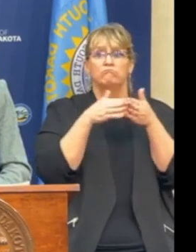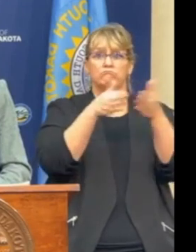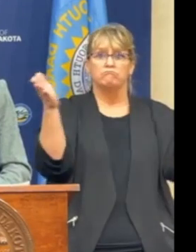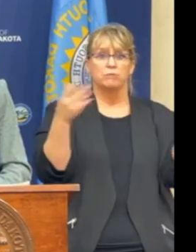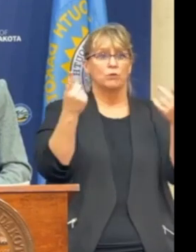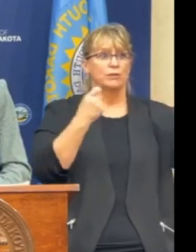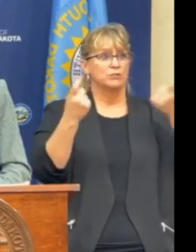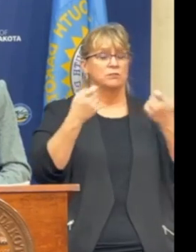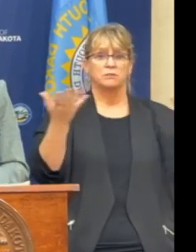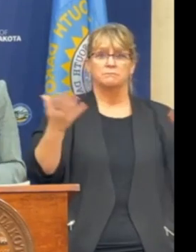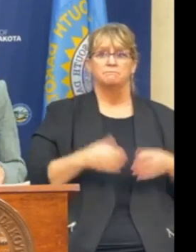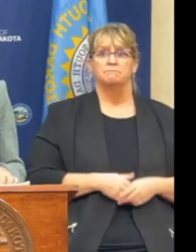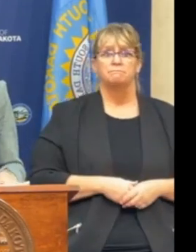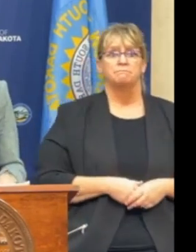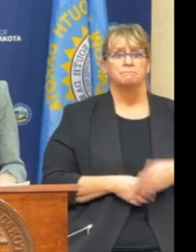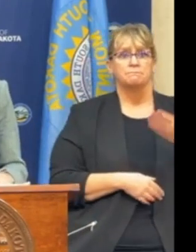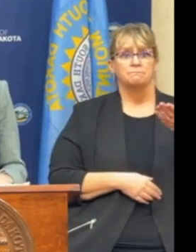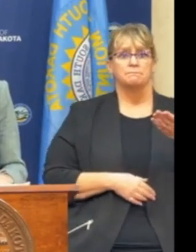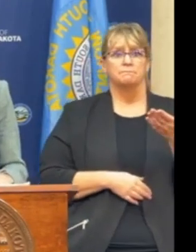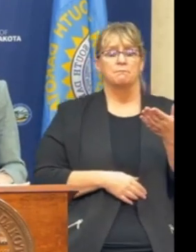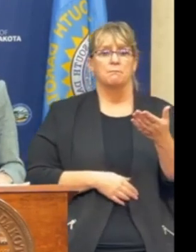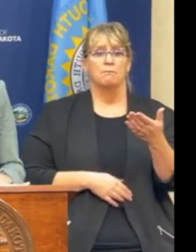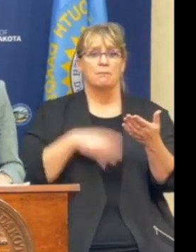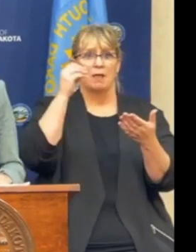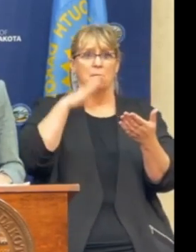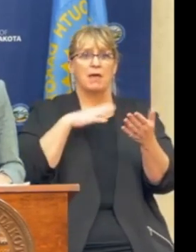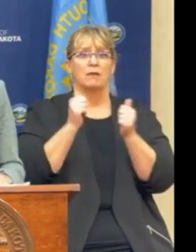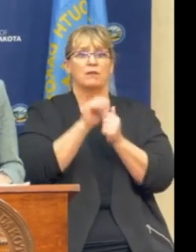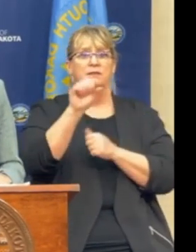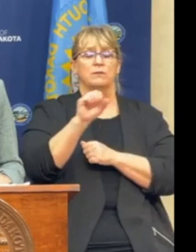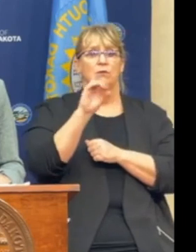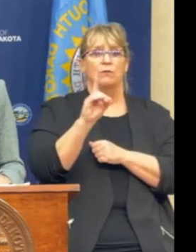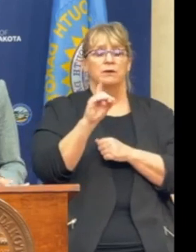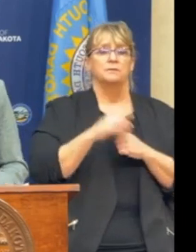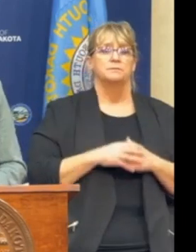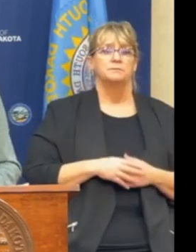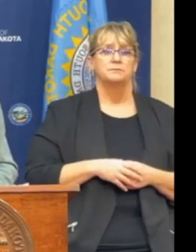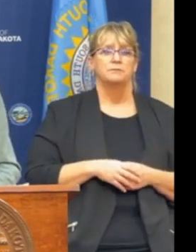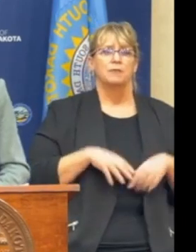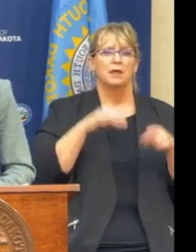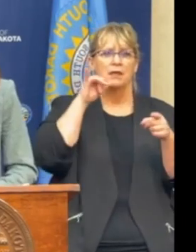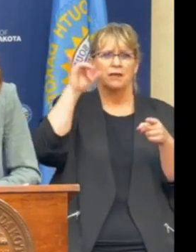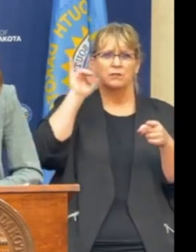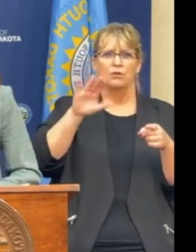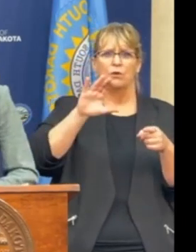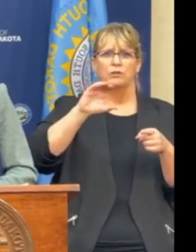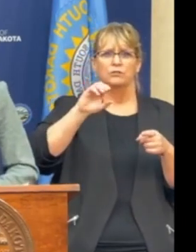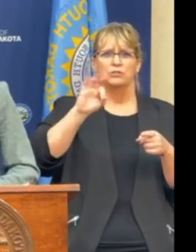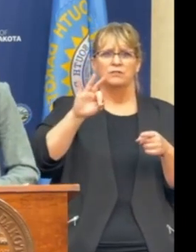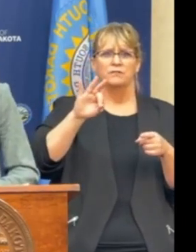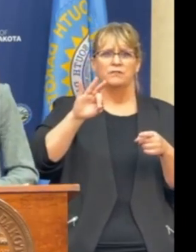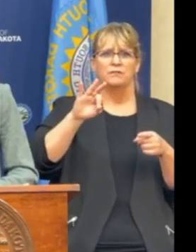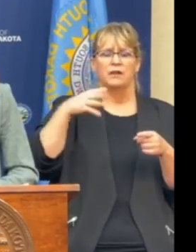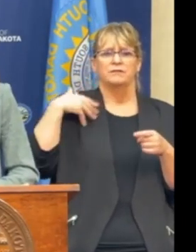up to any questions you may have. Hi, Kyle Ireland with South Dakota Broadcasters. So yesterday your chief of staff likened transgender